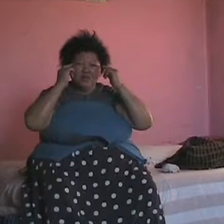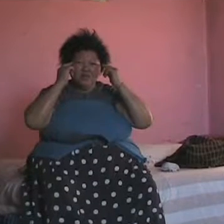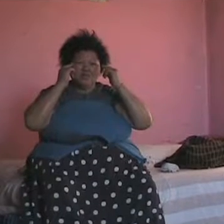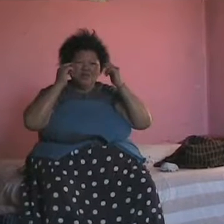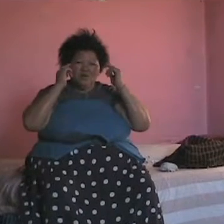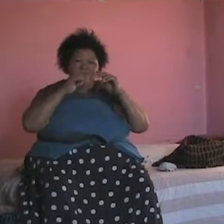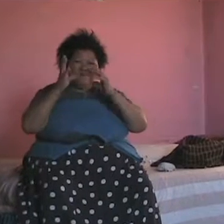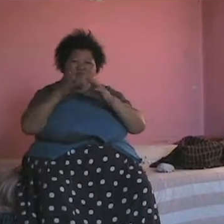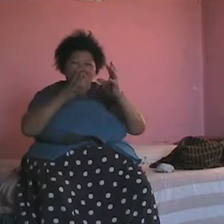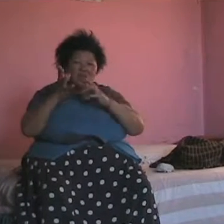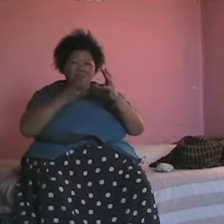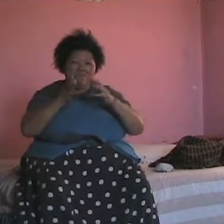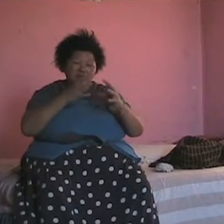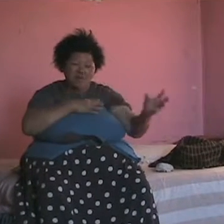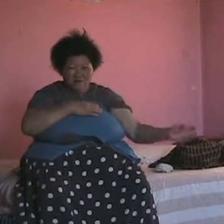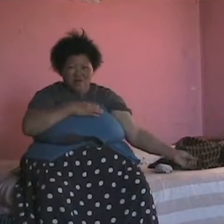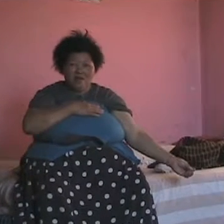That's what I'm trying, even little Kilani.